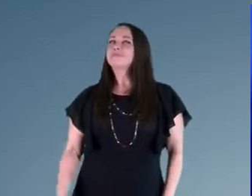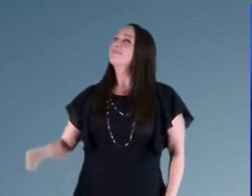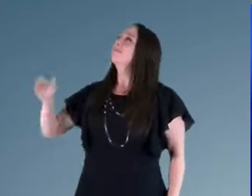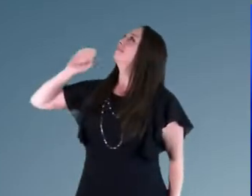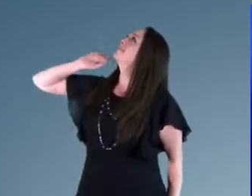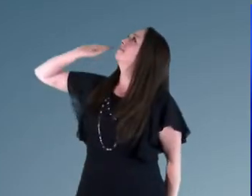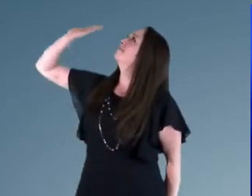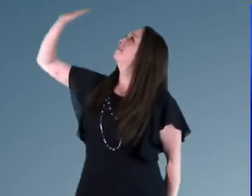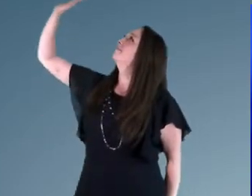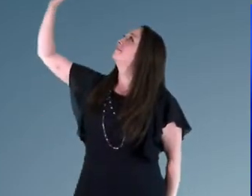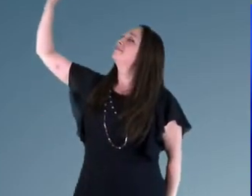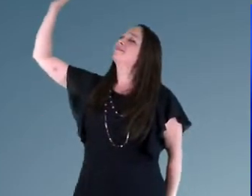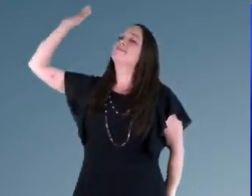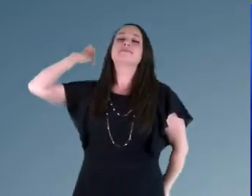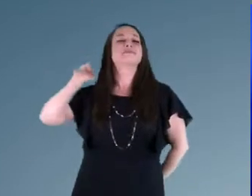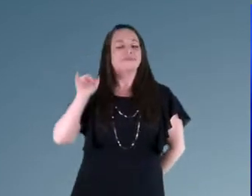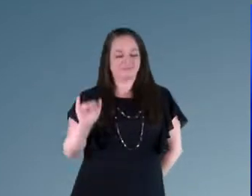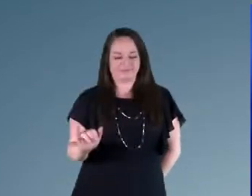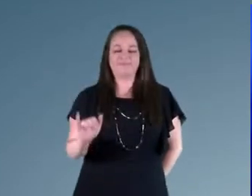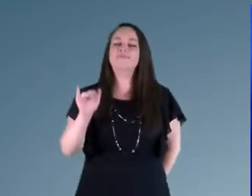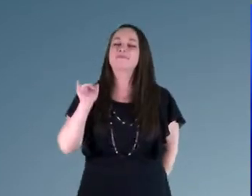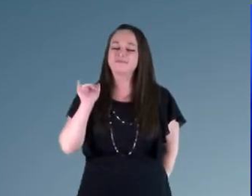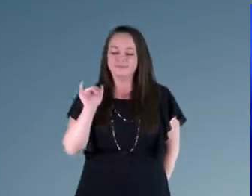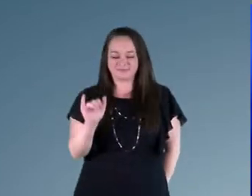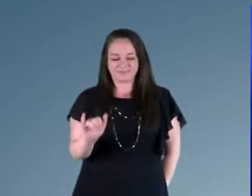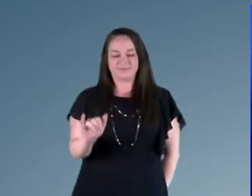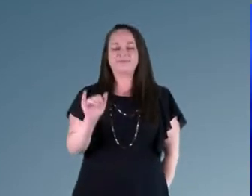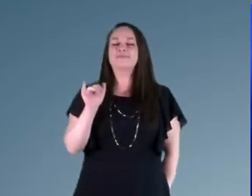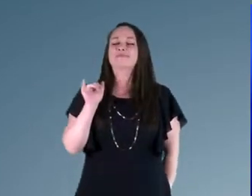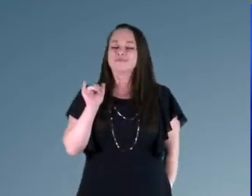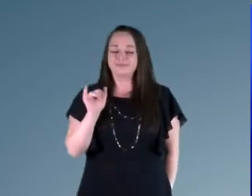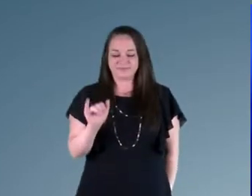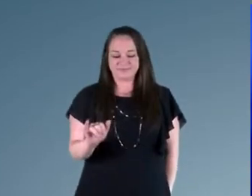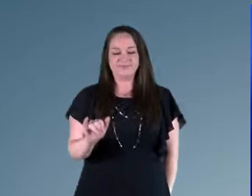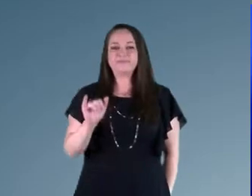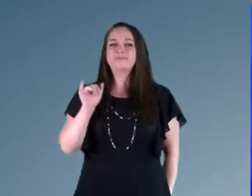of God, yes I am.